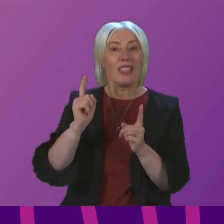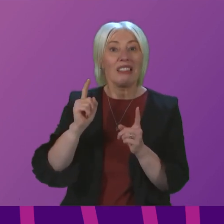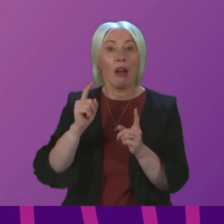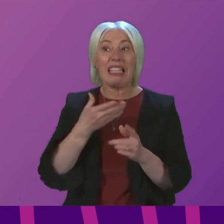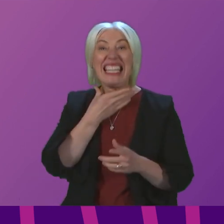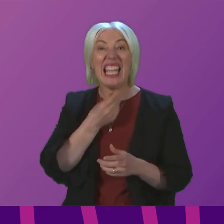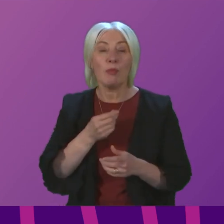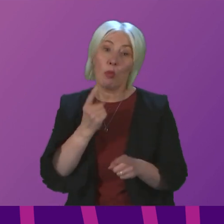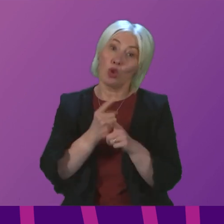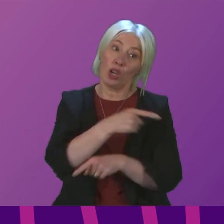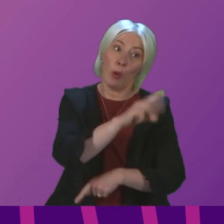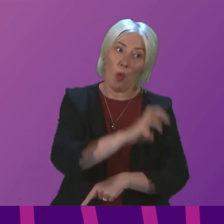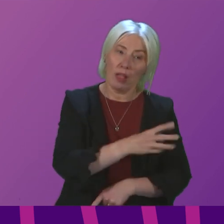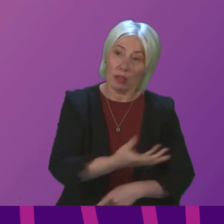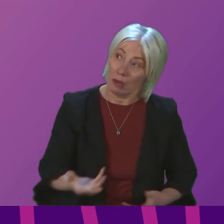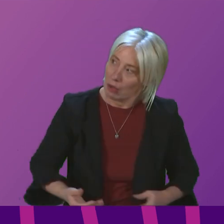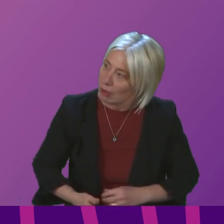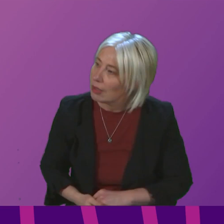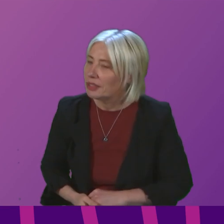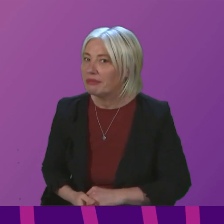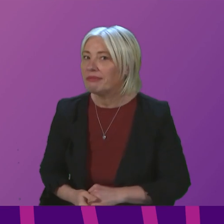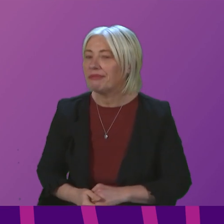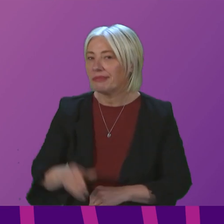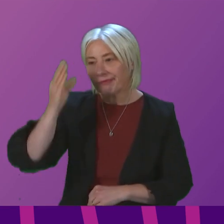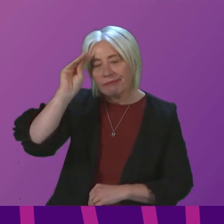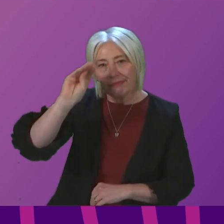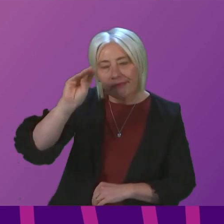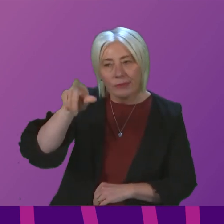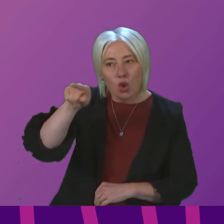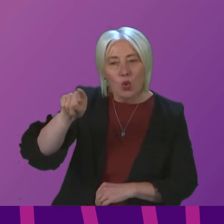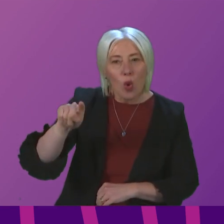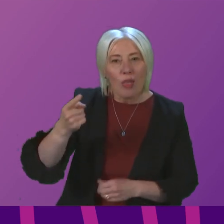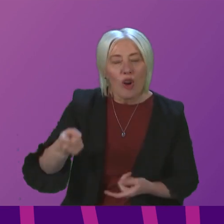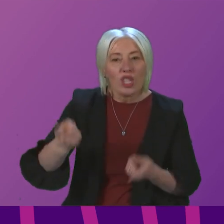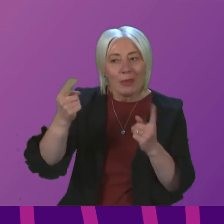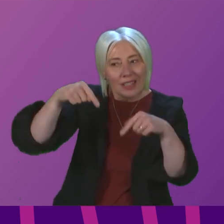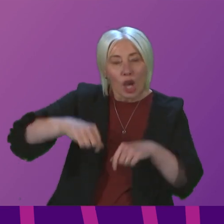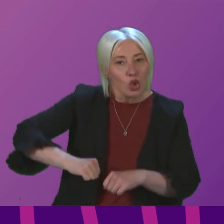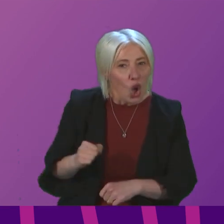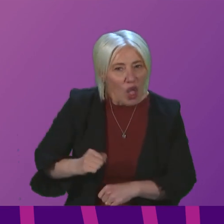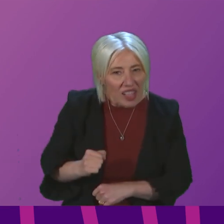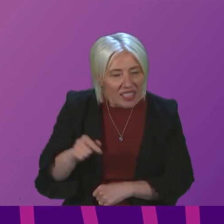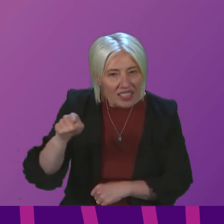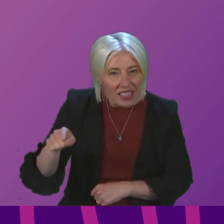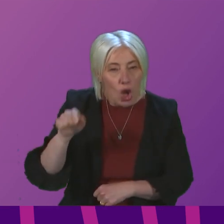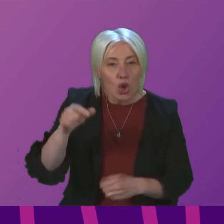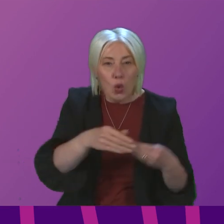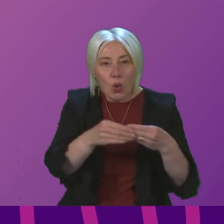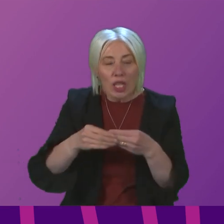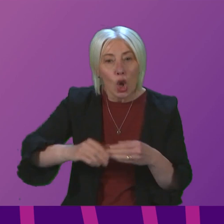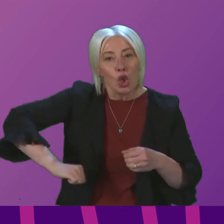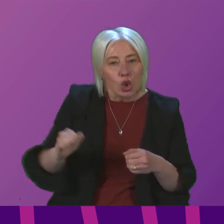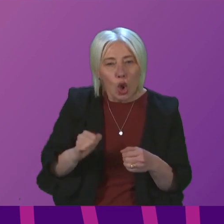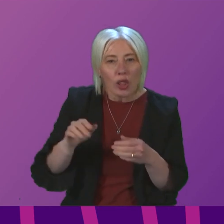I remind her. I remind her she's the First Minister of Scotland and reads Scotland's national party.